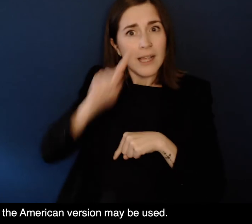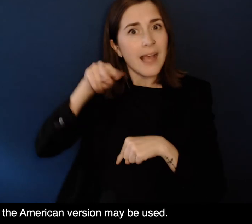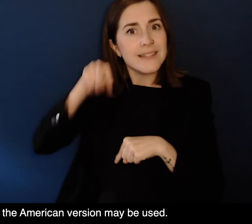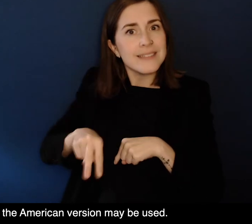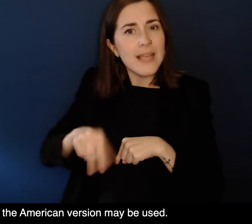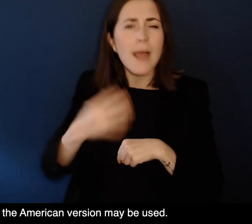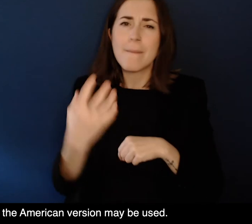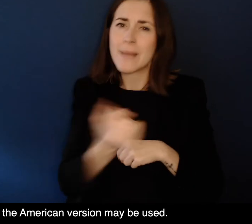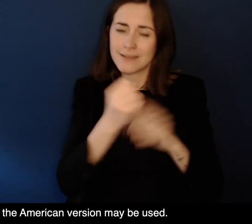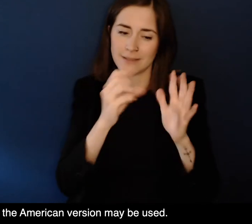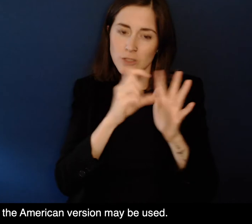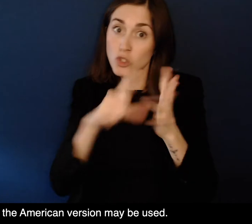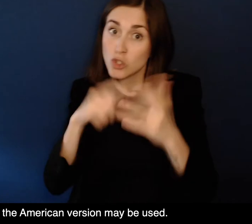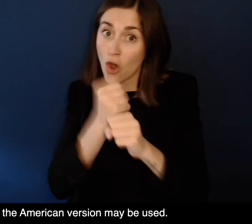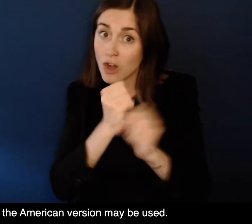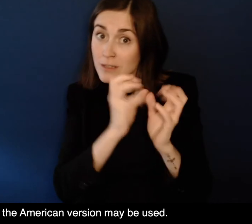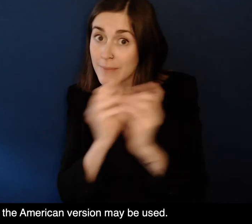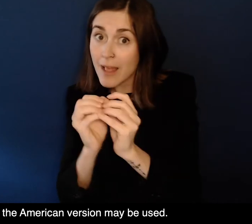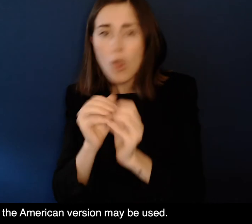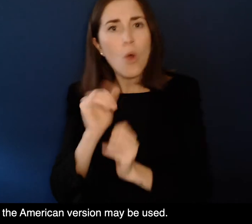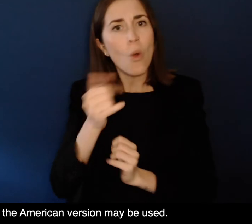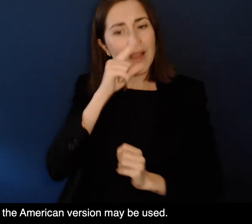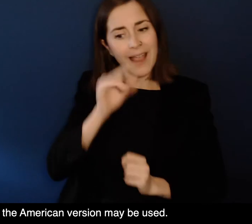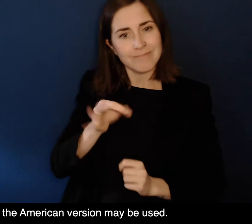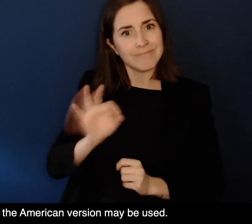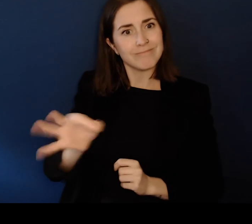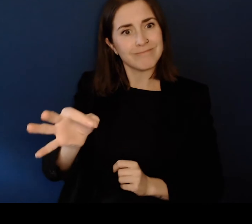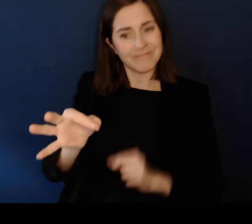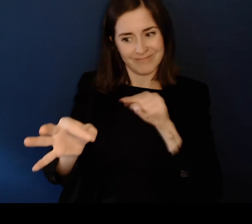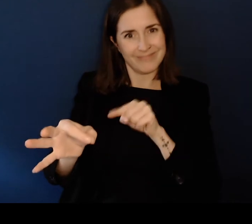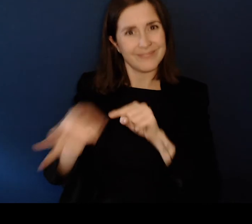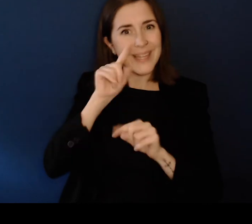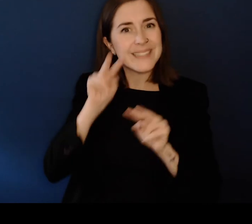Needs to be fingerspelled Or the American version may be used